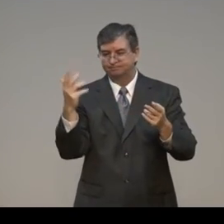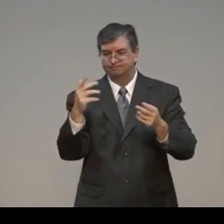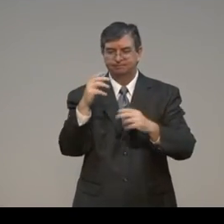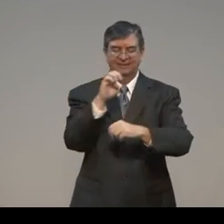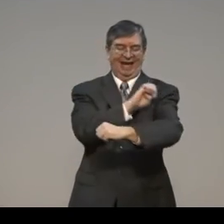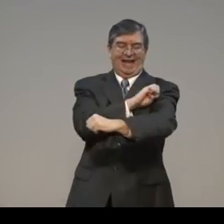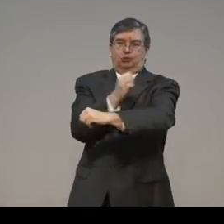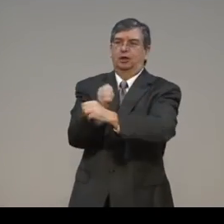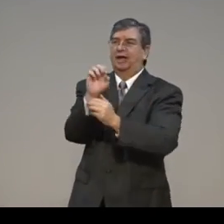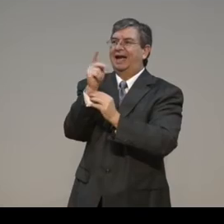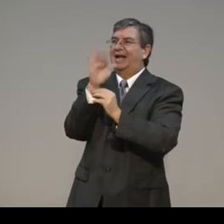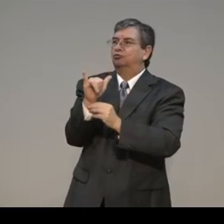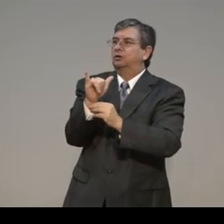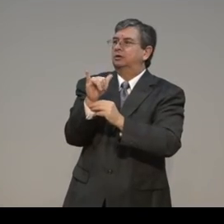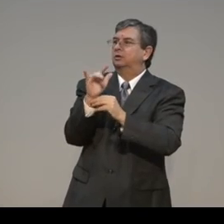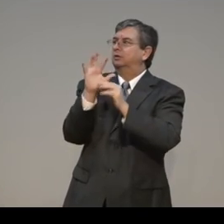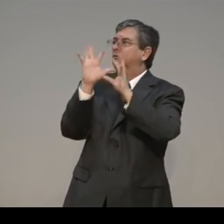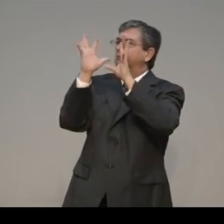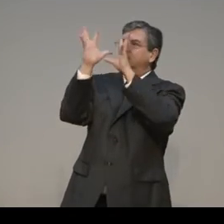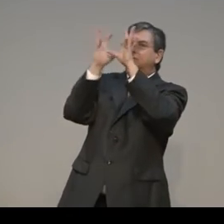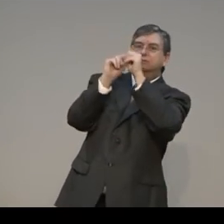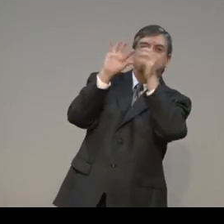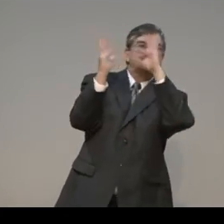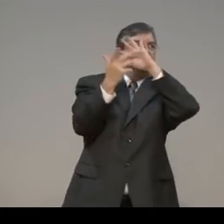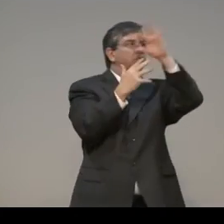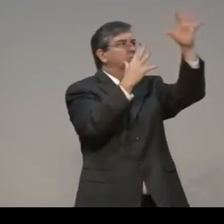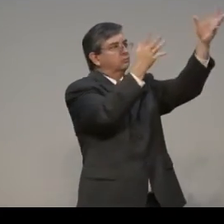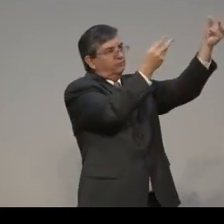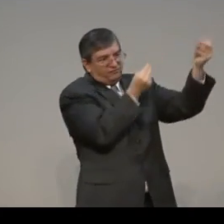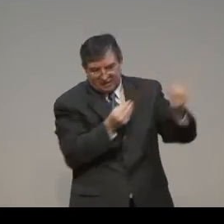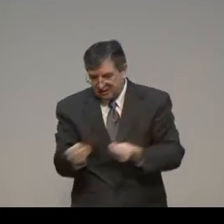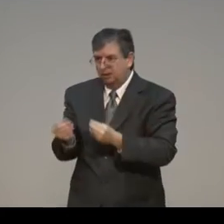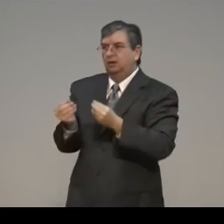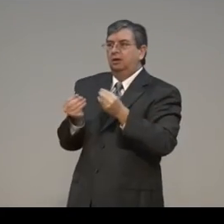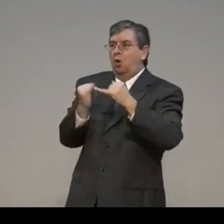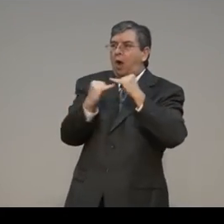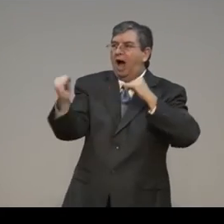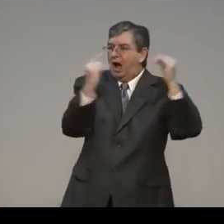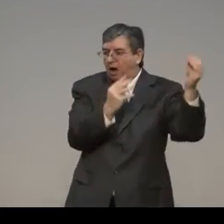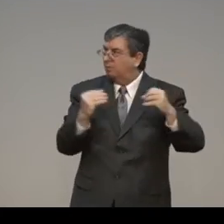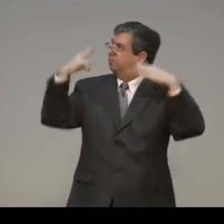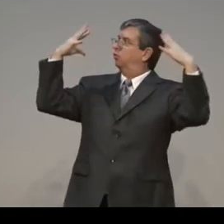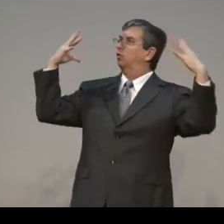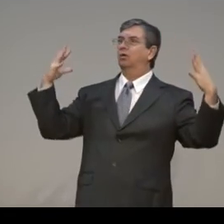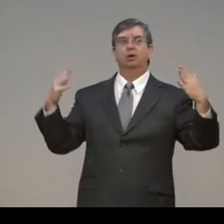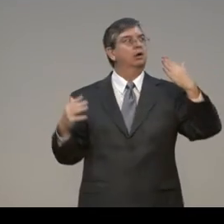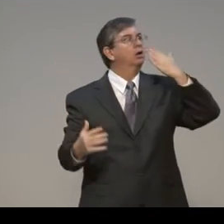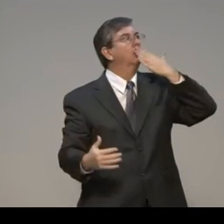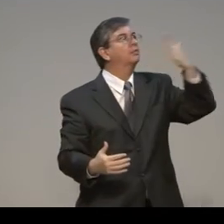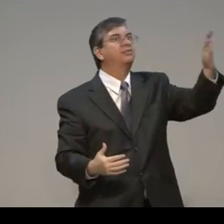that we have the energy, resources, in order to function and do the things that